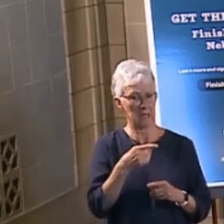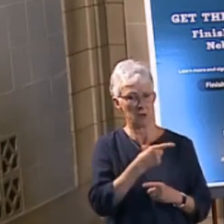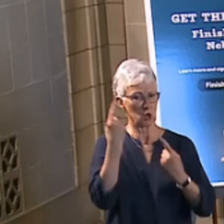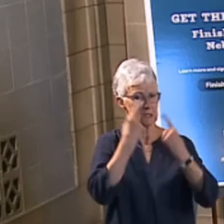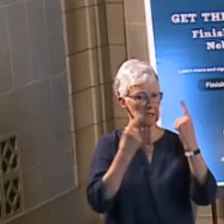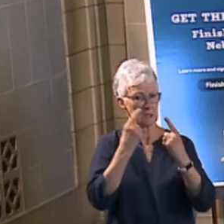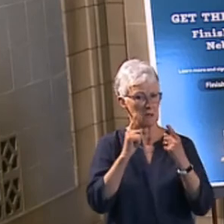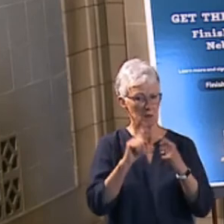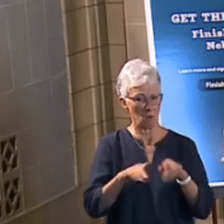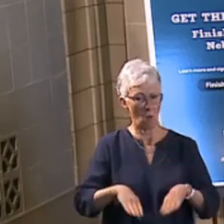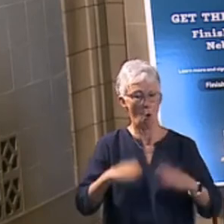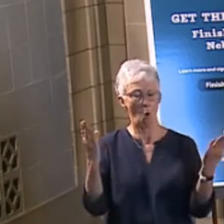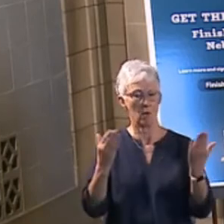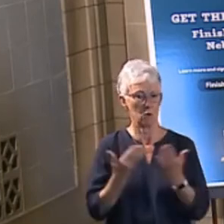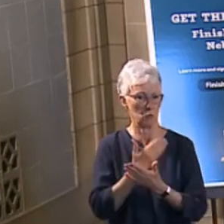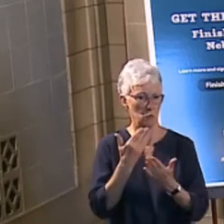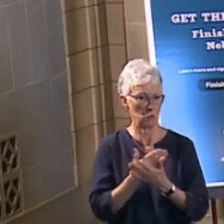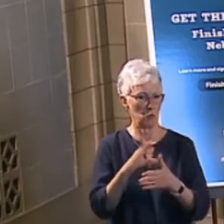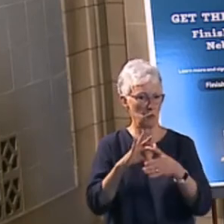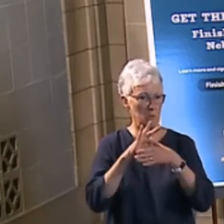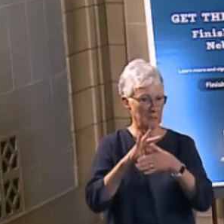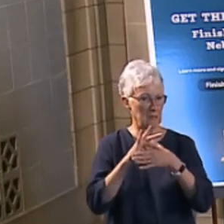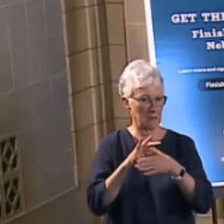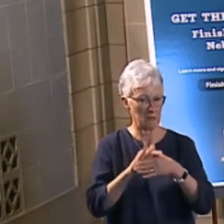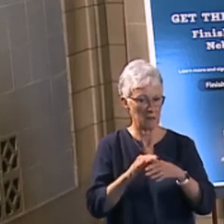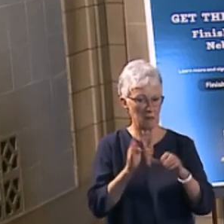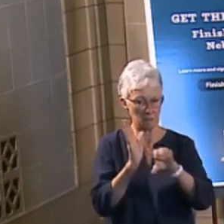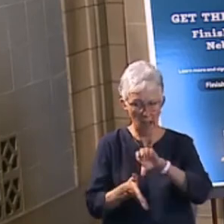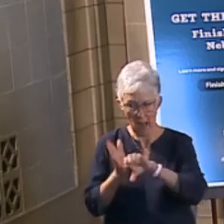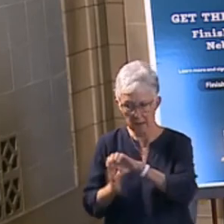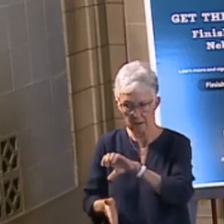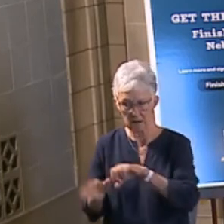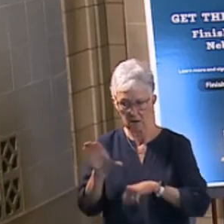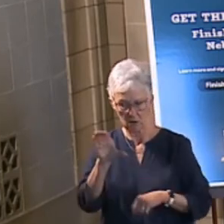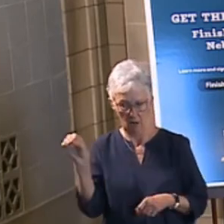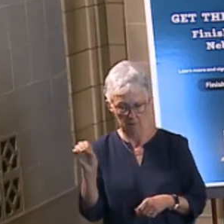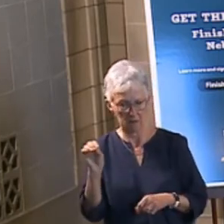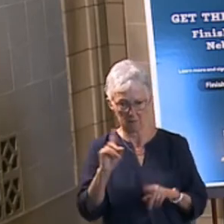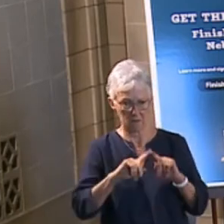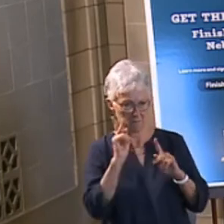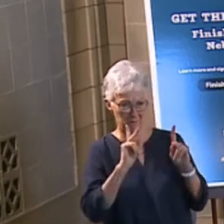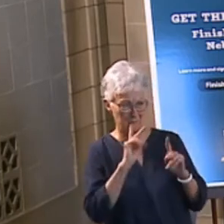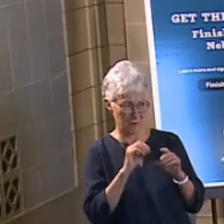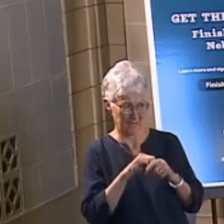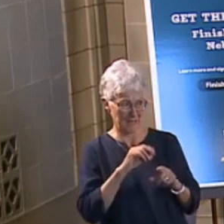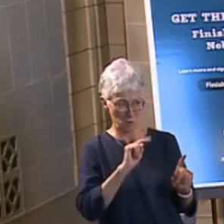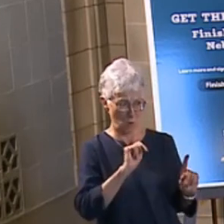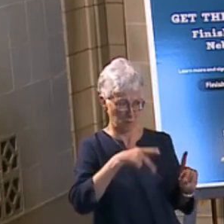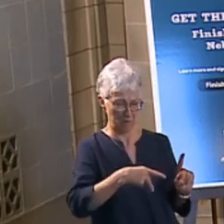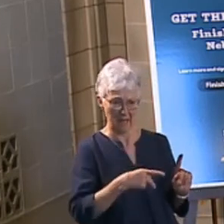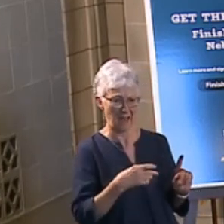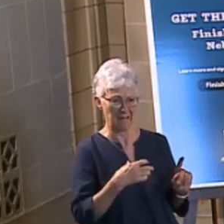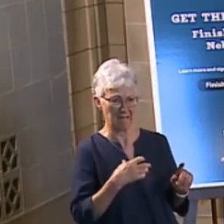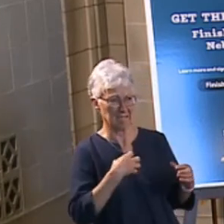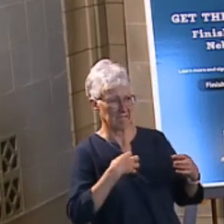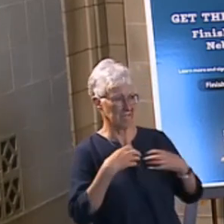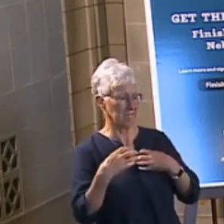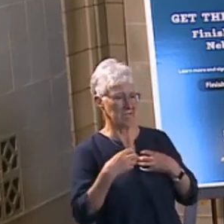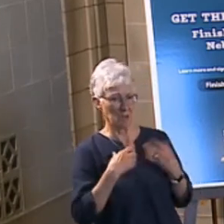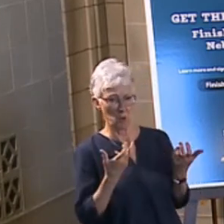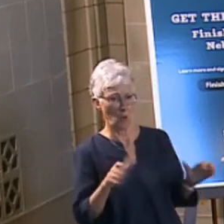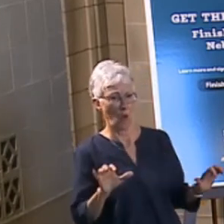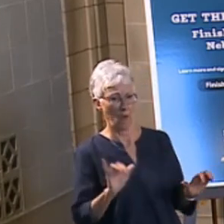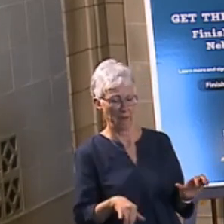and businesses in town, but there have been a lot of people in town that have voiced concerns. Well, I fully support the business that is opening up to